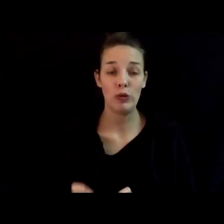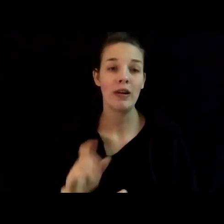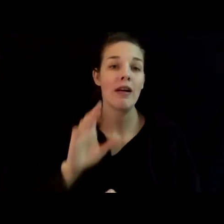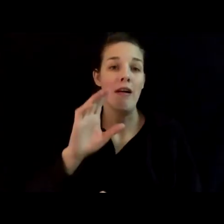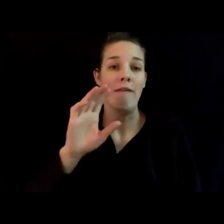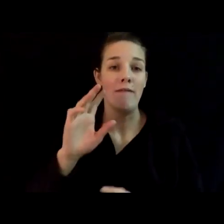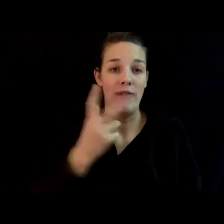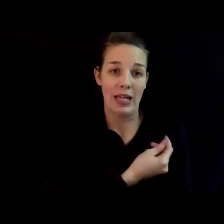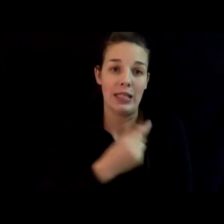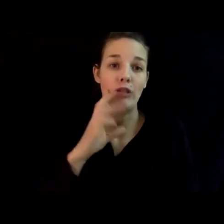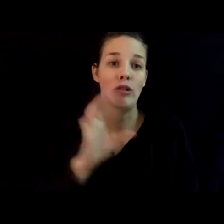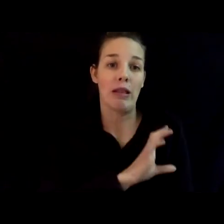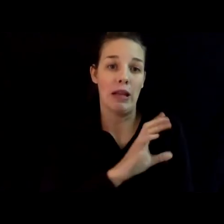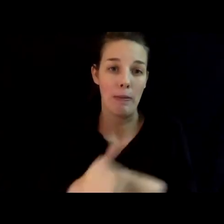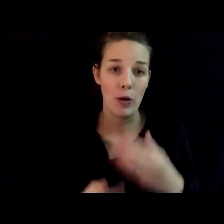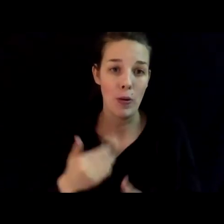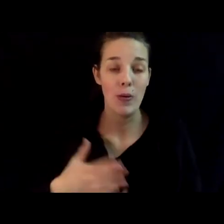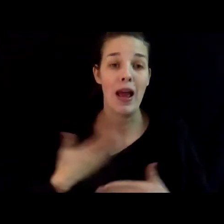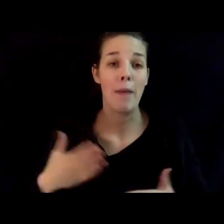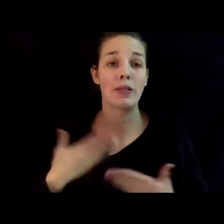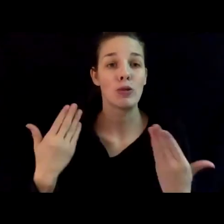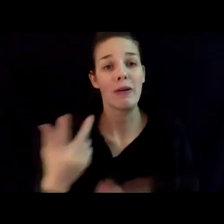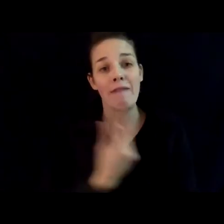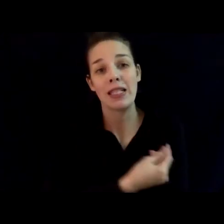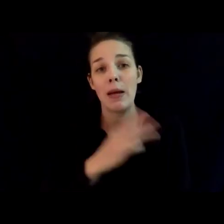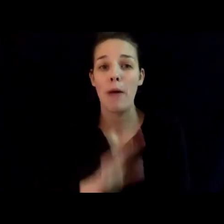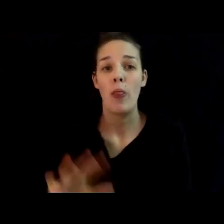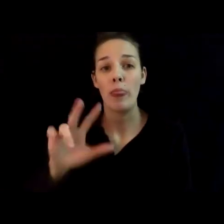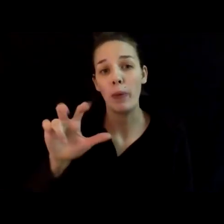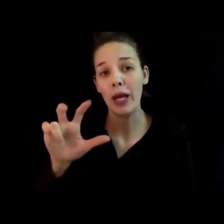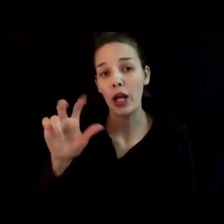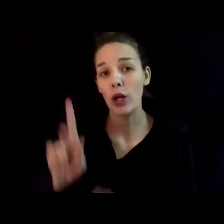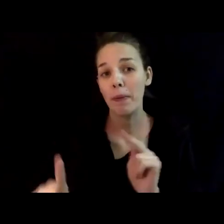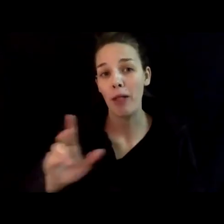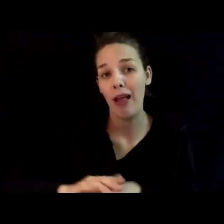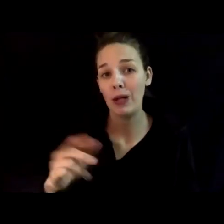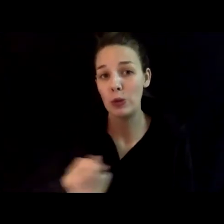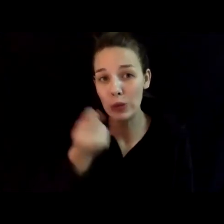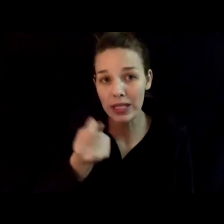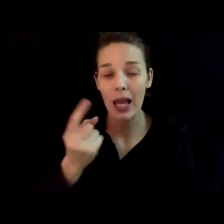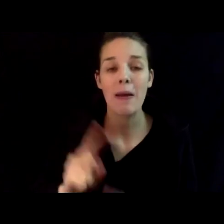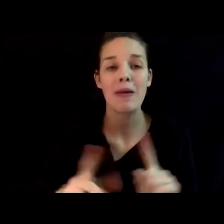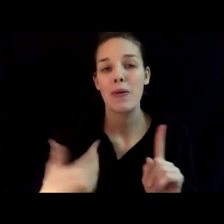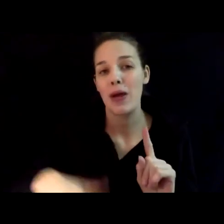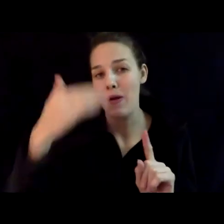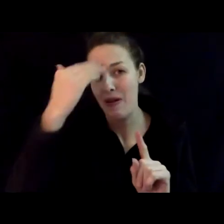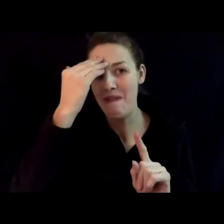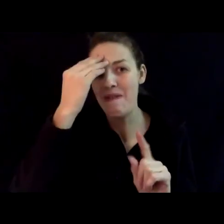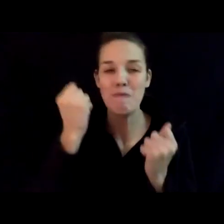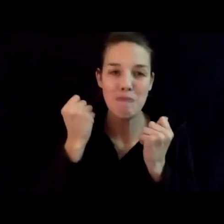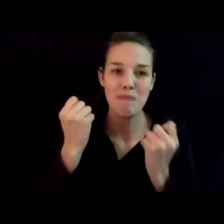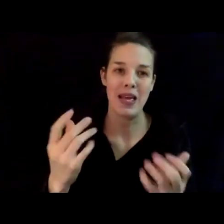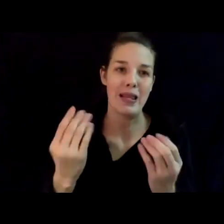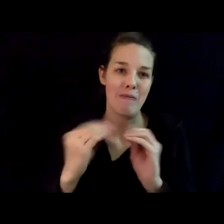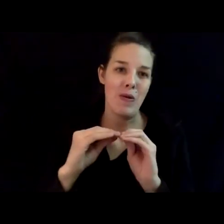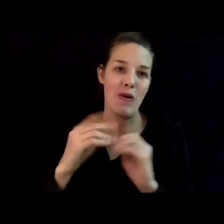process. We were happy to vaccinate about 300 people on Tuesday, but we know there are many more vaccinations